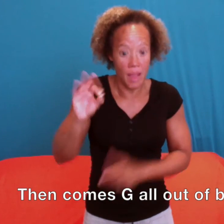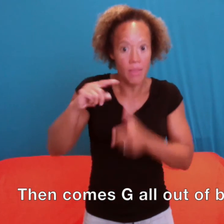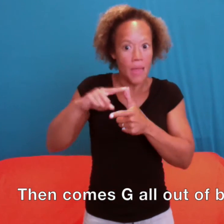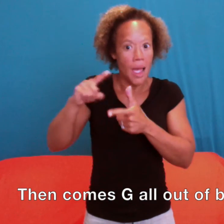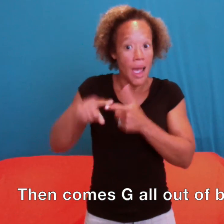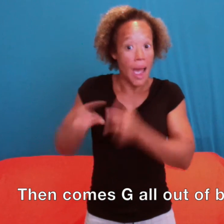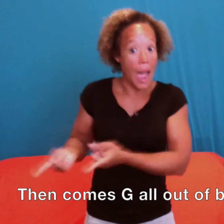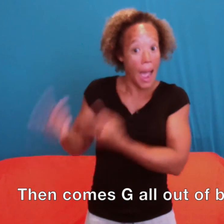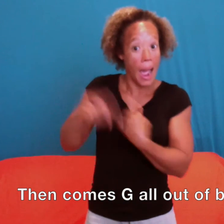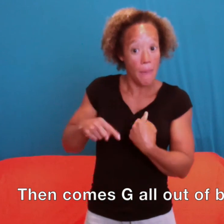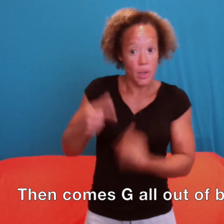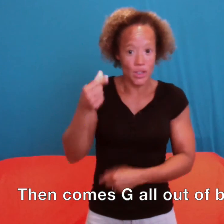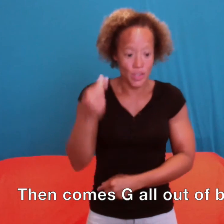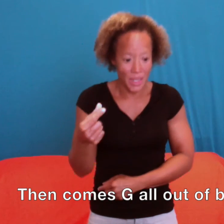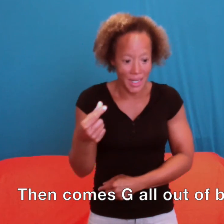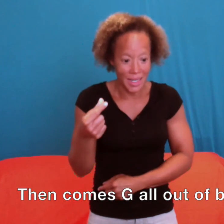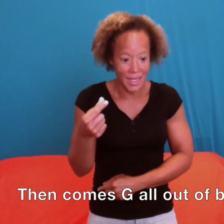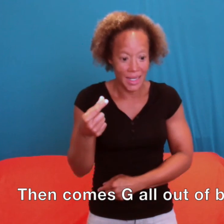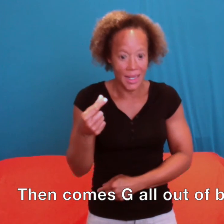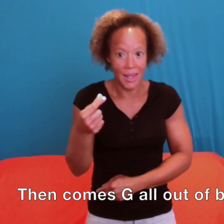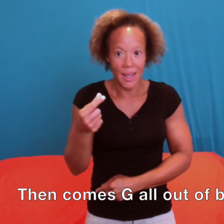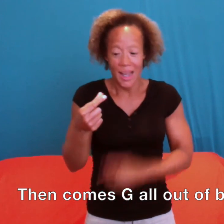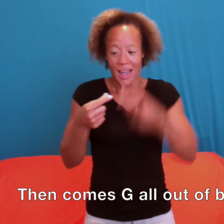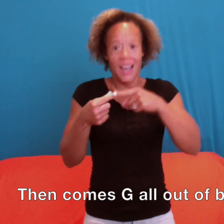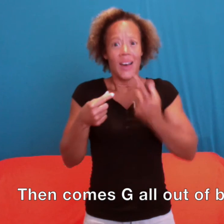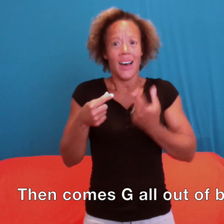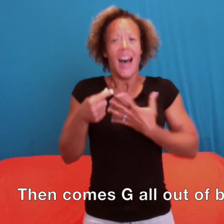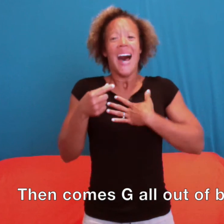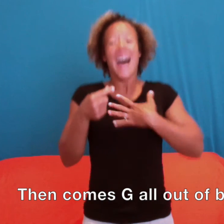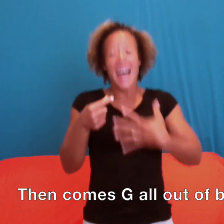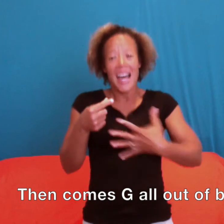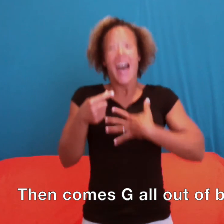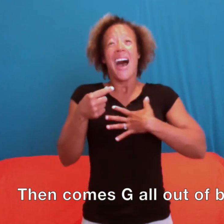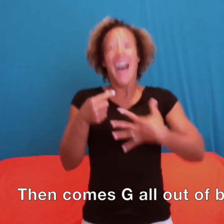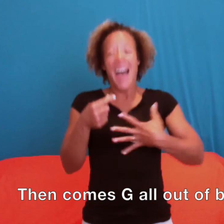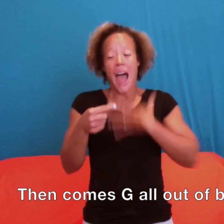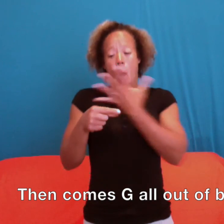Then comes G All out of breath.